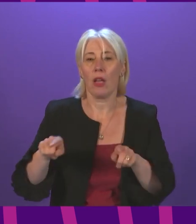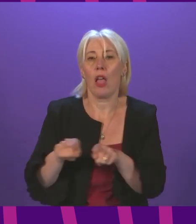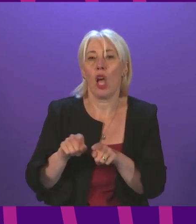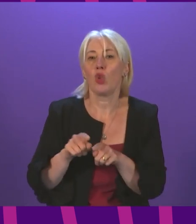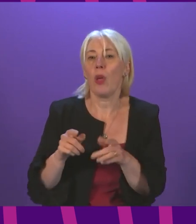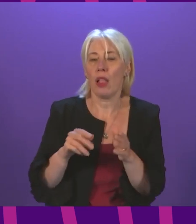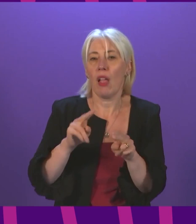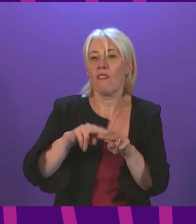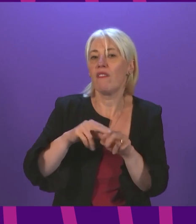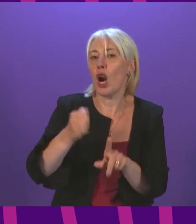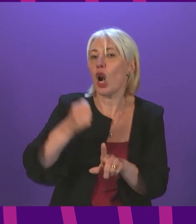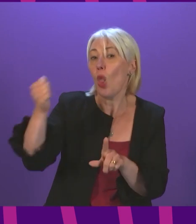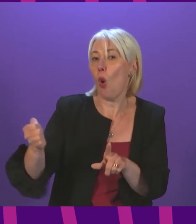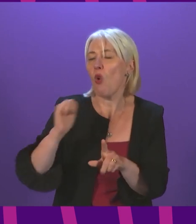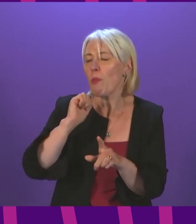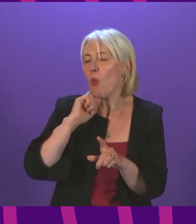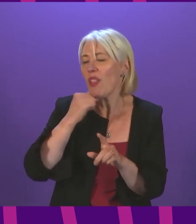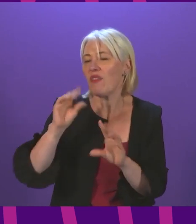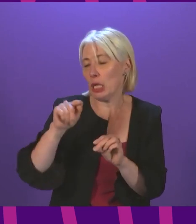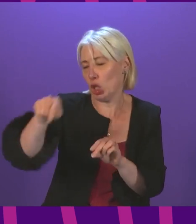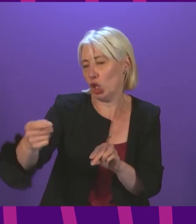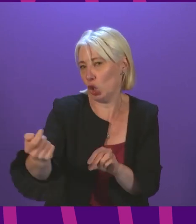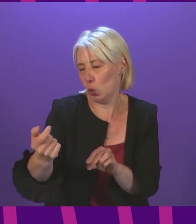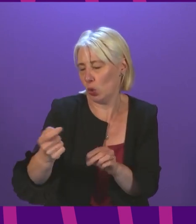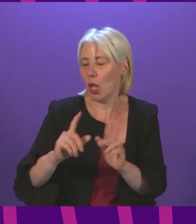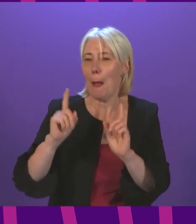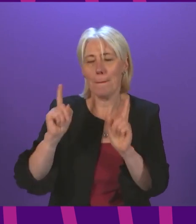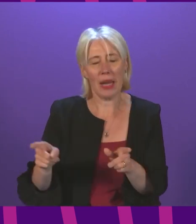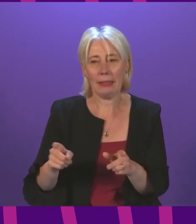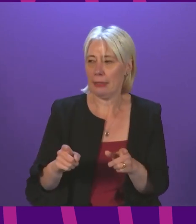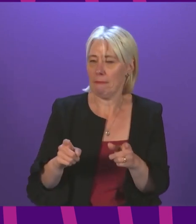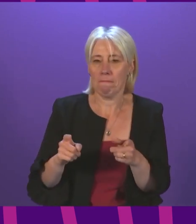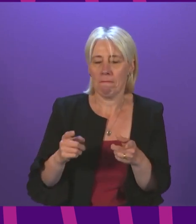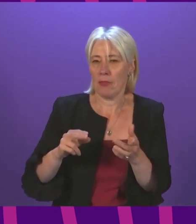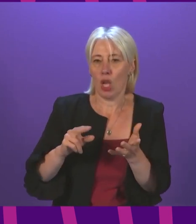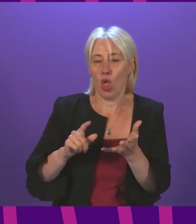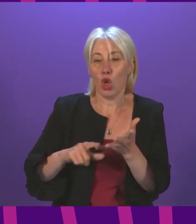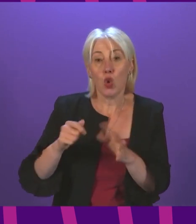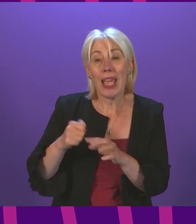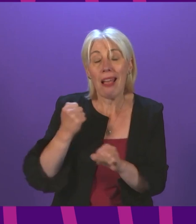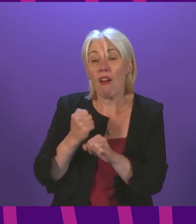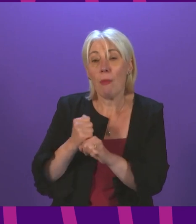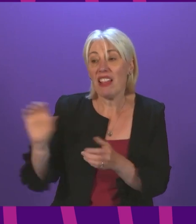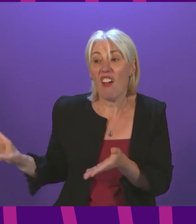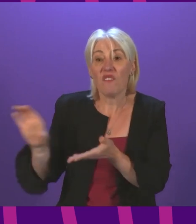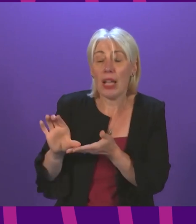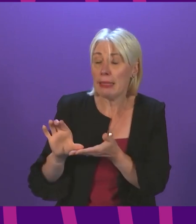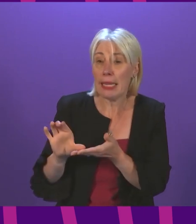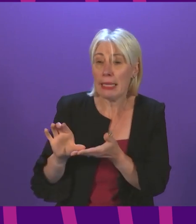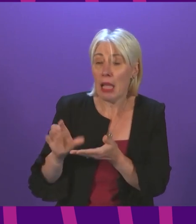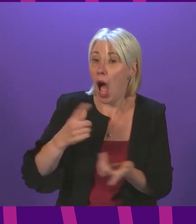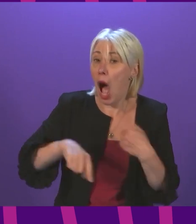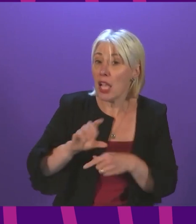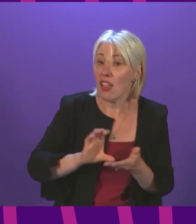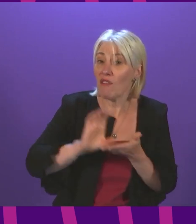coming to an end furlough payments for staff without further consequentials from the uk government we don't have funding available to